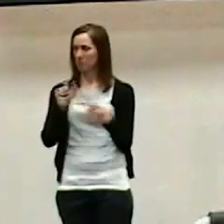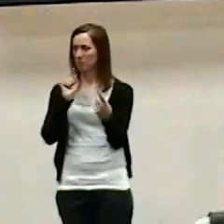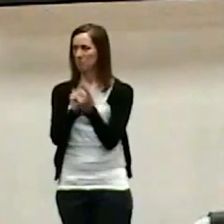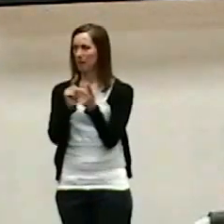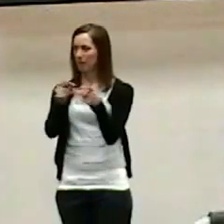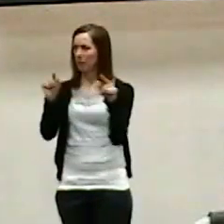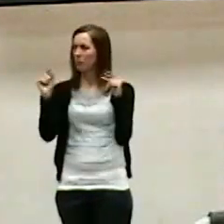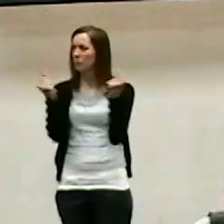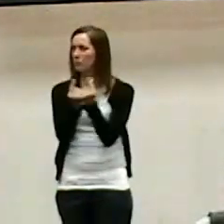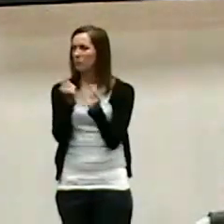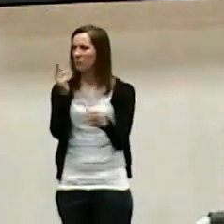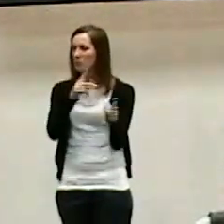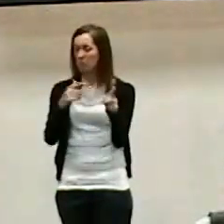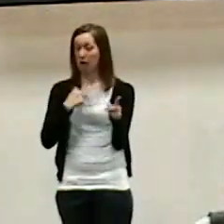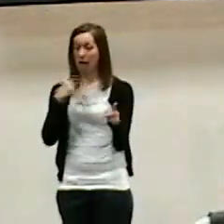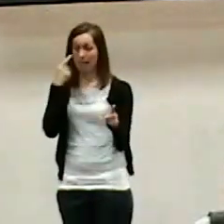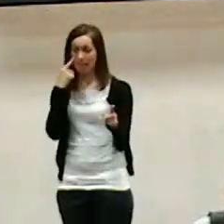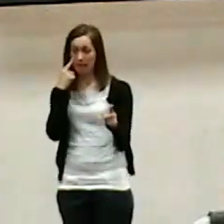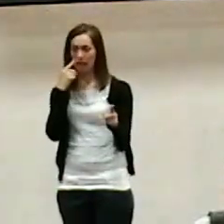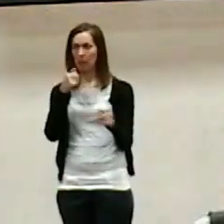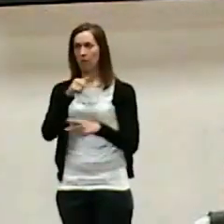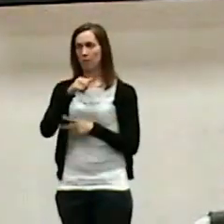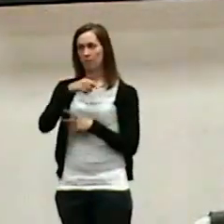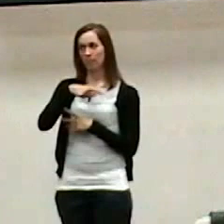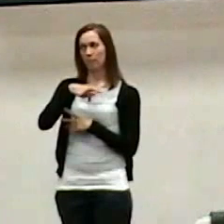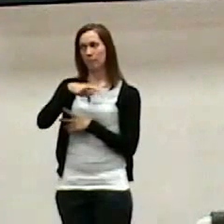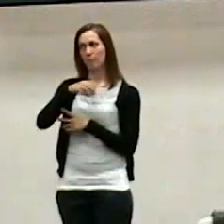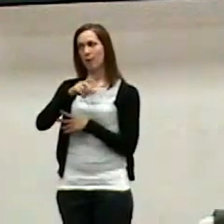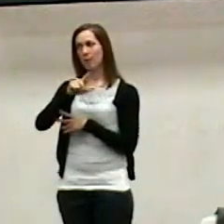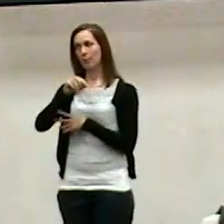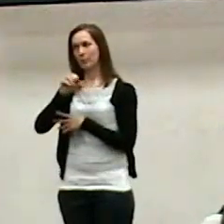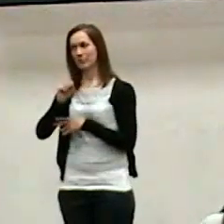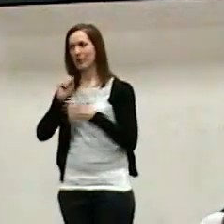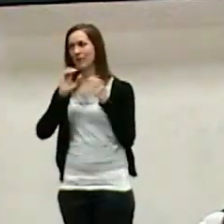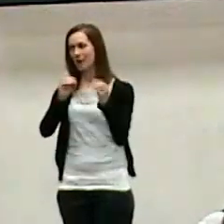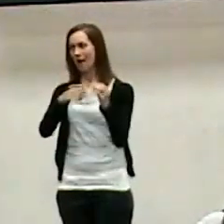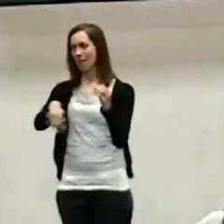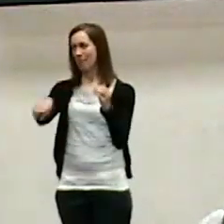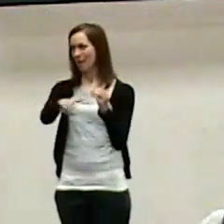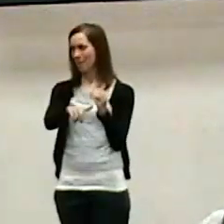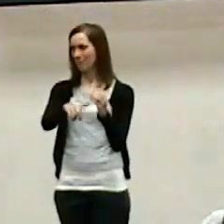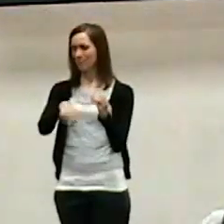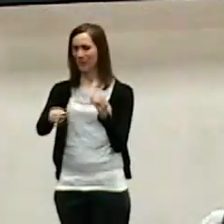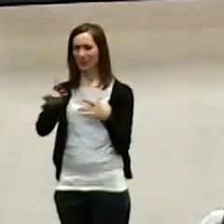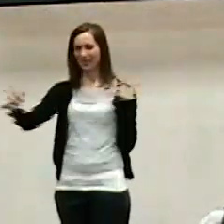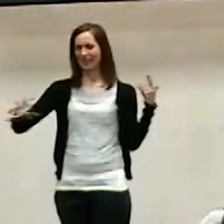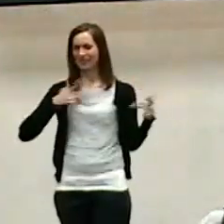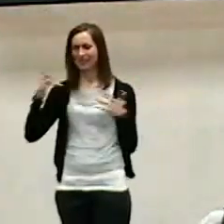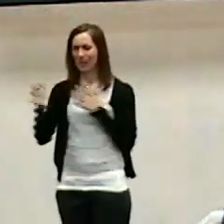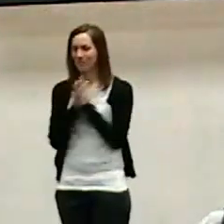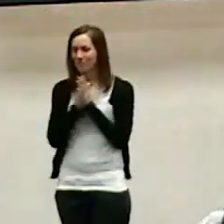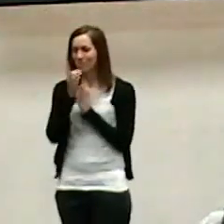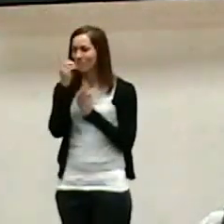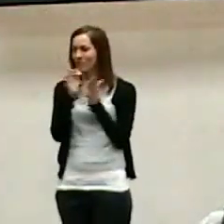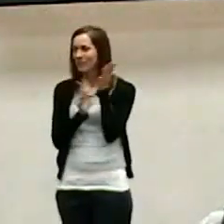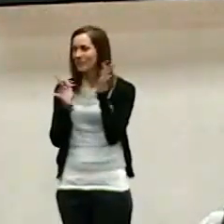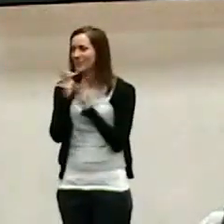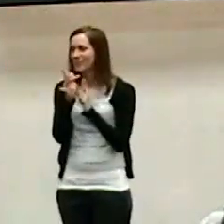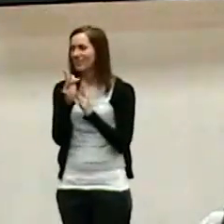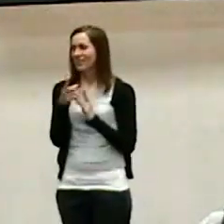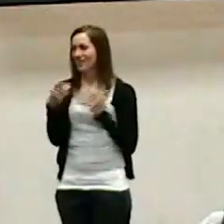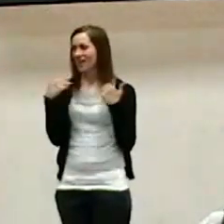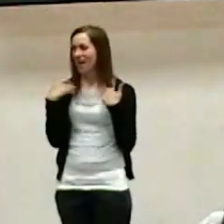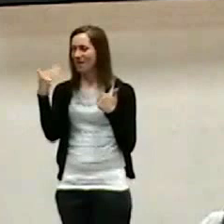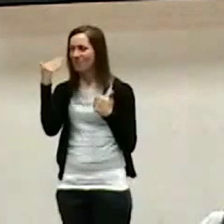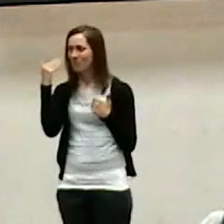They were on fire. They wanted to do their best for Jesus. They wanted to share their lives with others. But their knowledge and their information